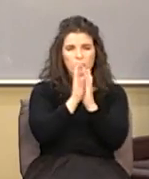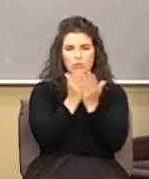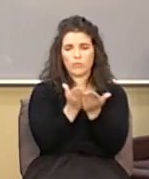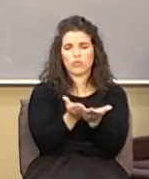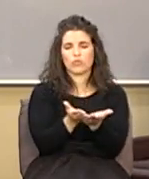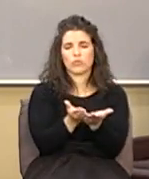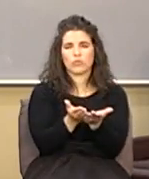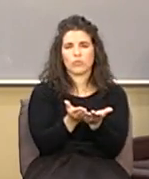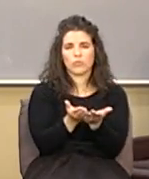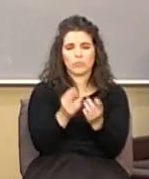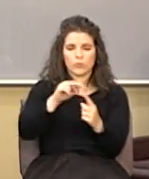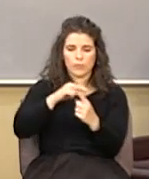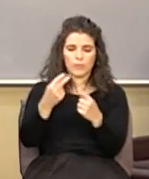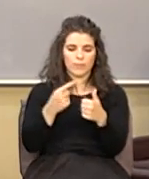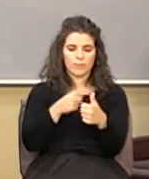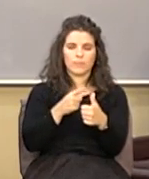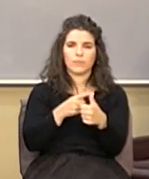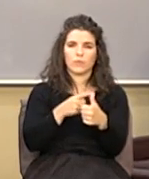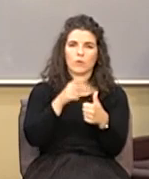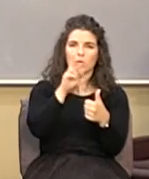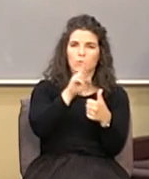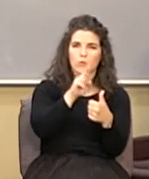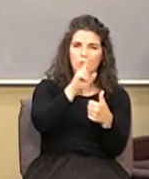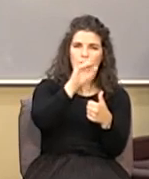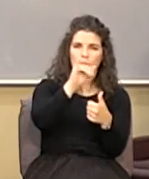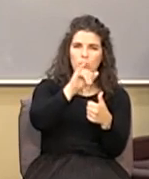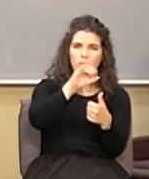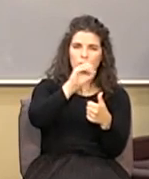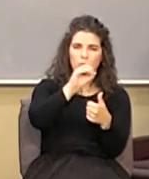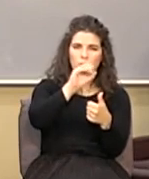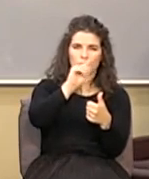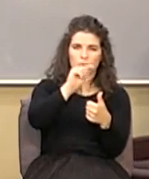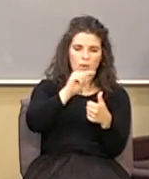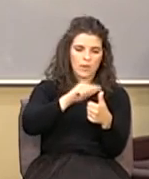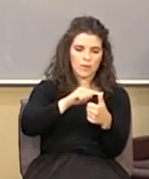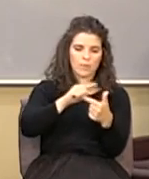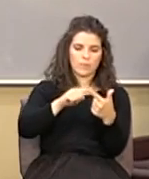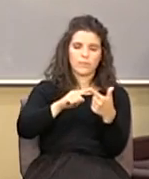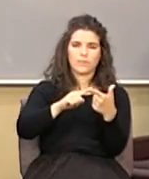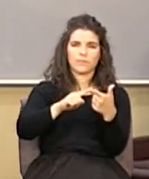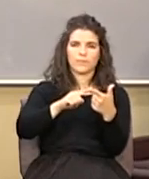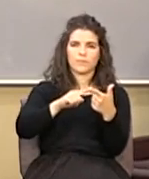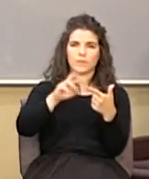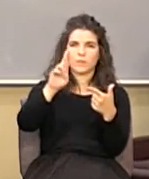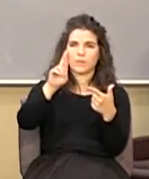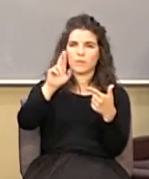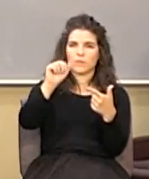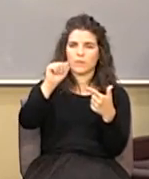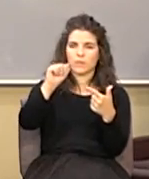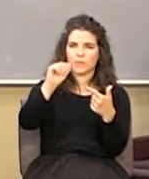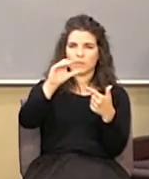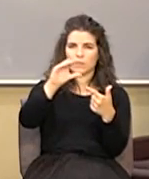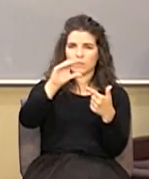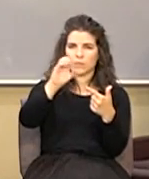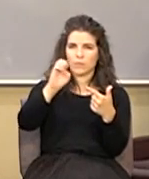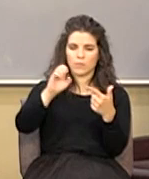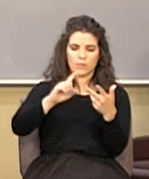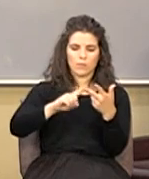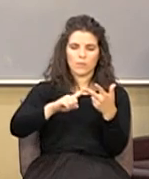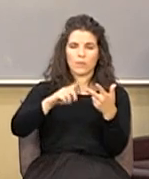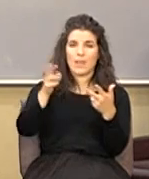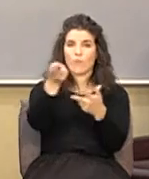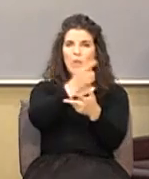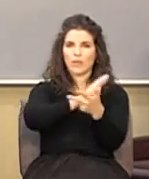First, there's the issue of rioting. Then there's the issue of race. And then there's the issue of